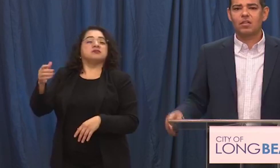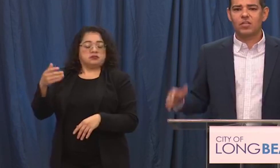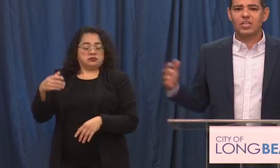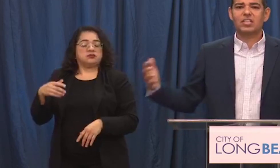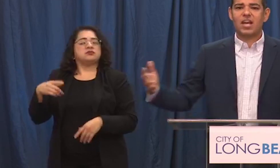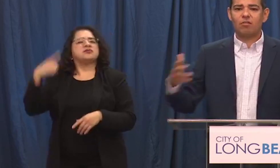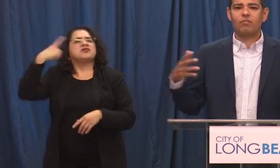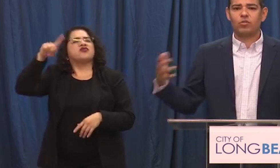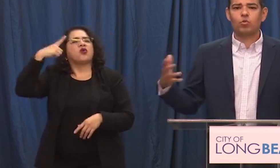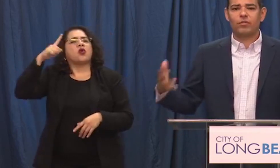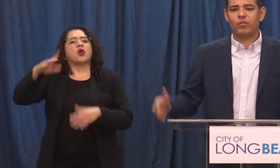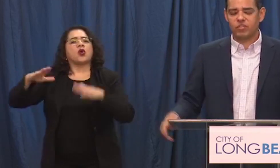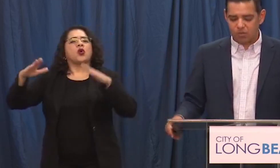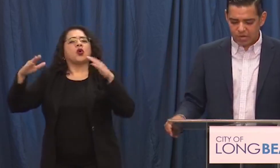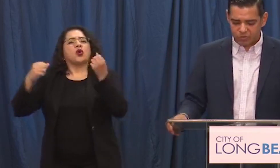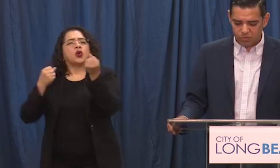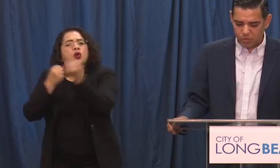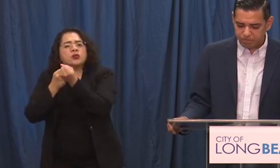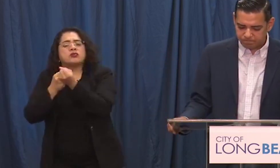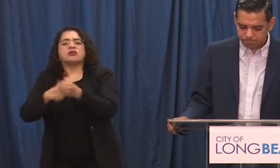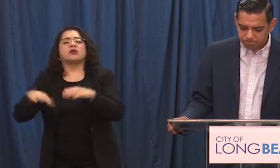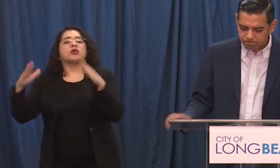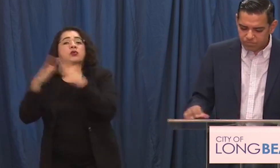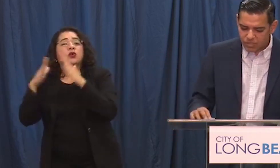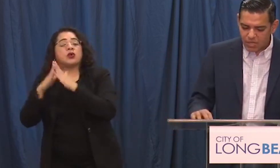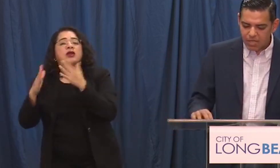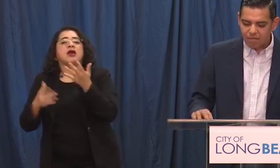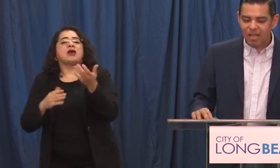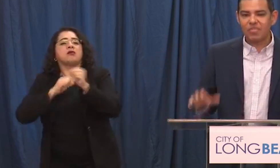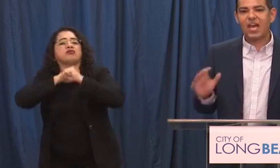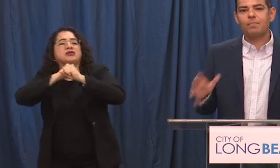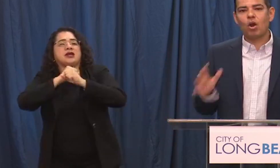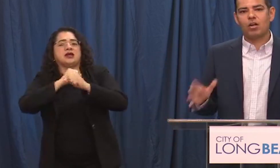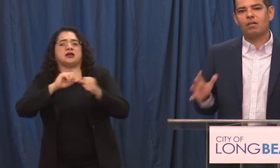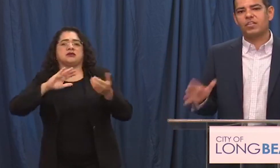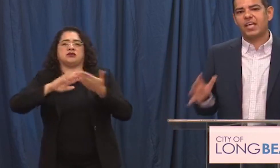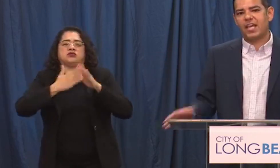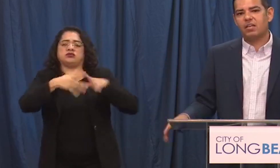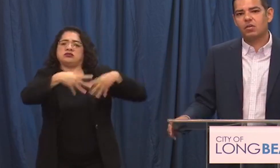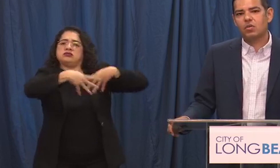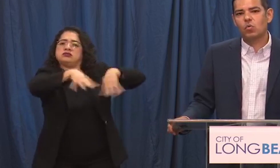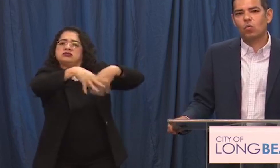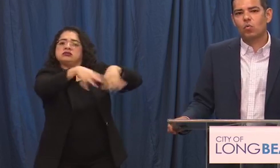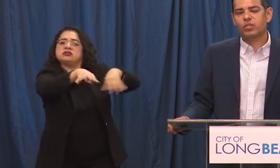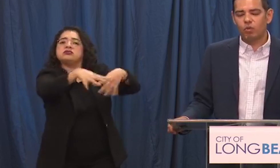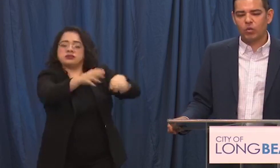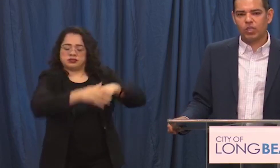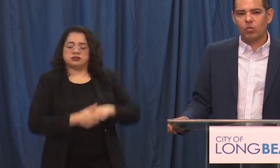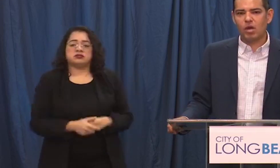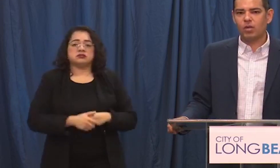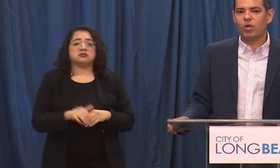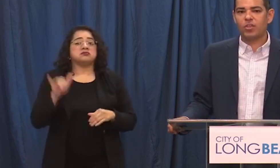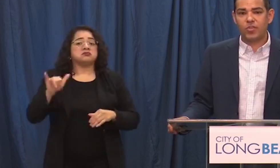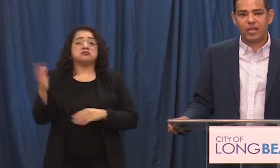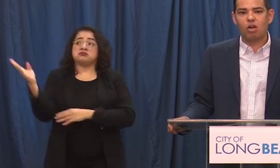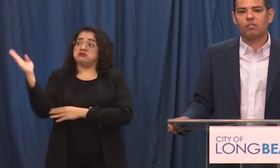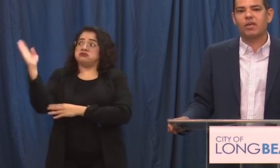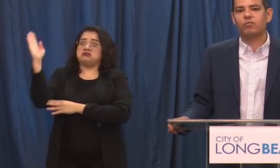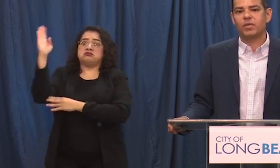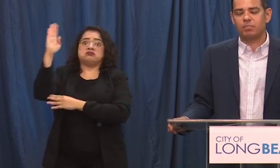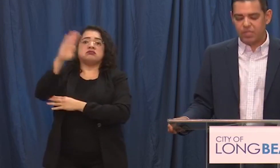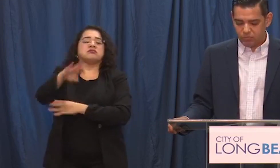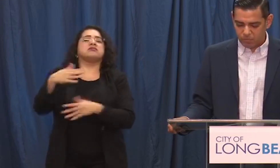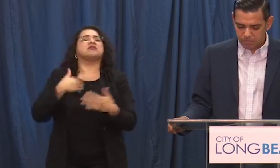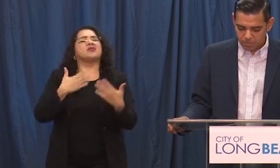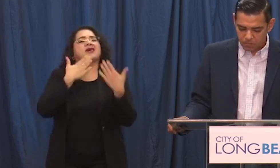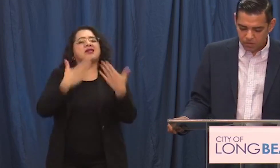the entire group of folks that were out there as well and that part of the day was going really well and I want to thank all of